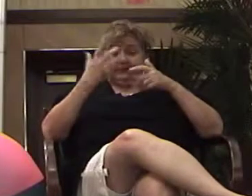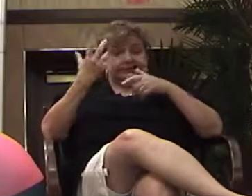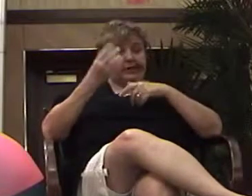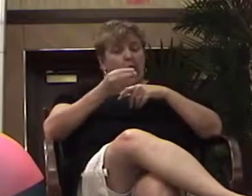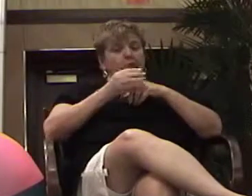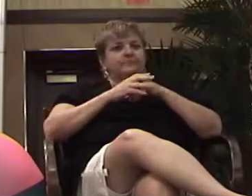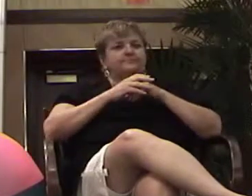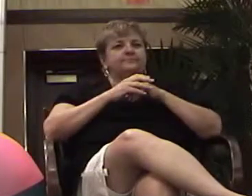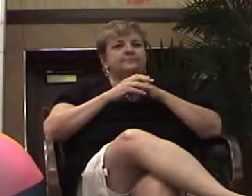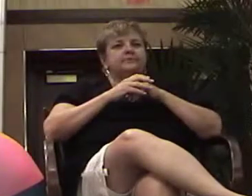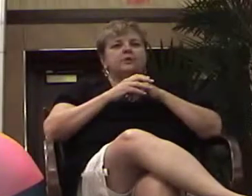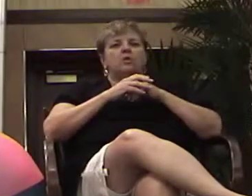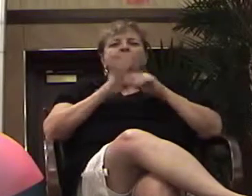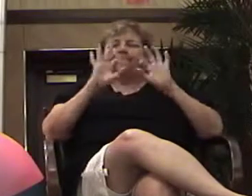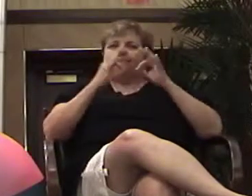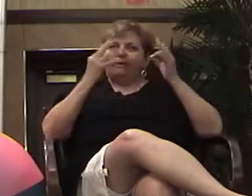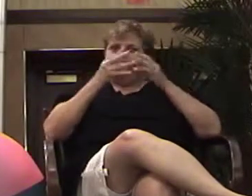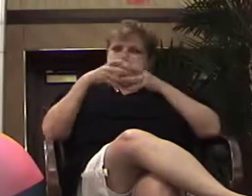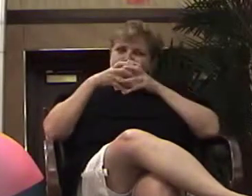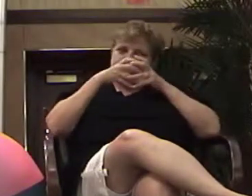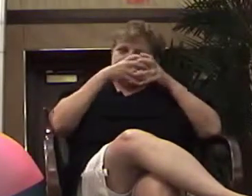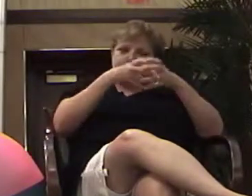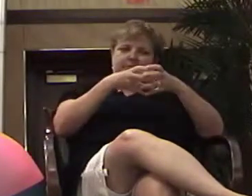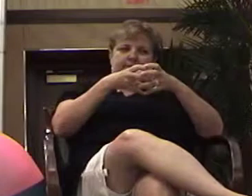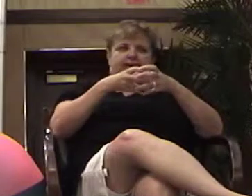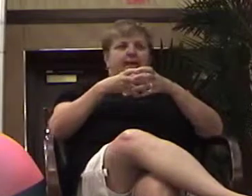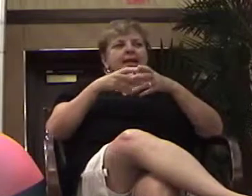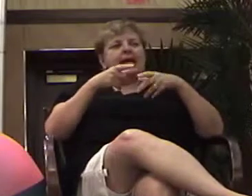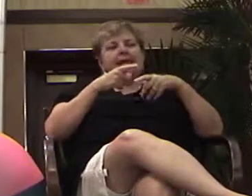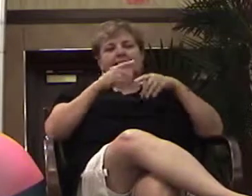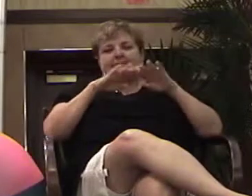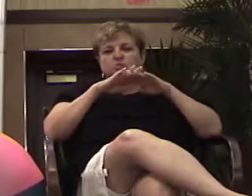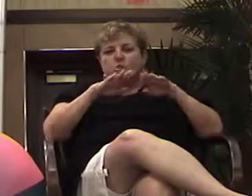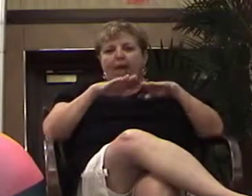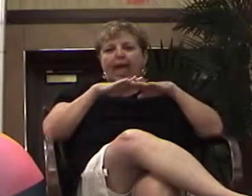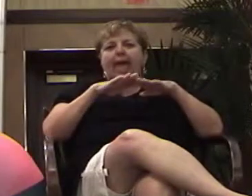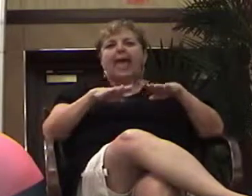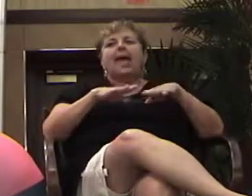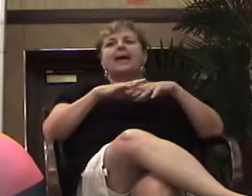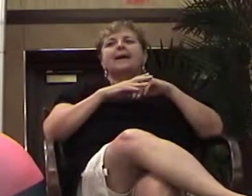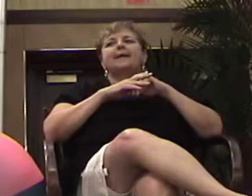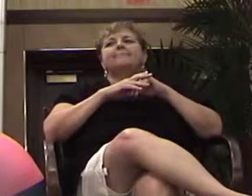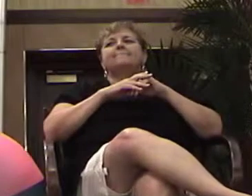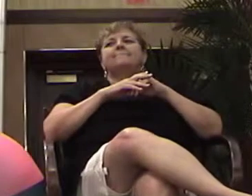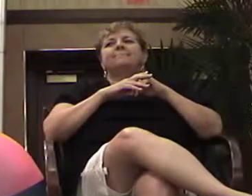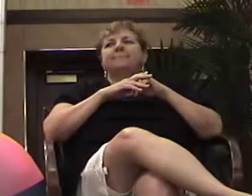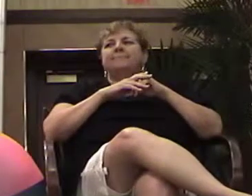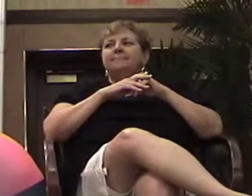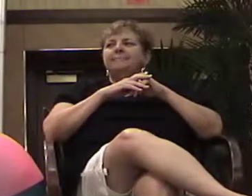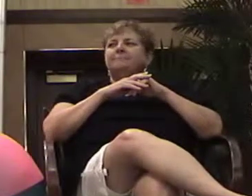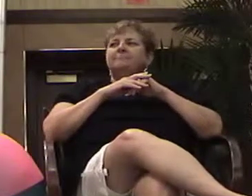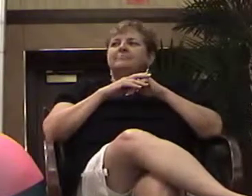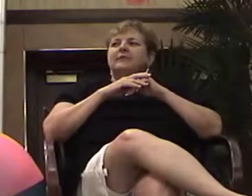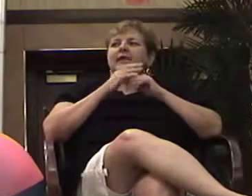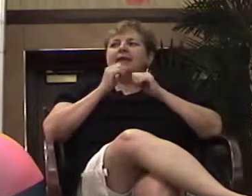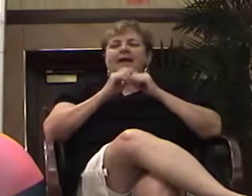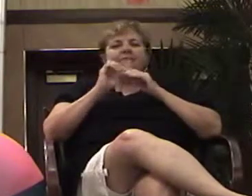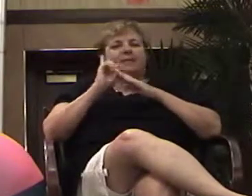So we went, and he swam with them, and he, you know, just spent every minute he could with them.